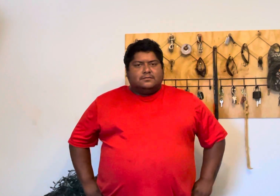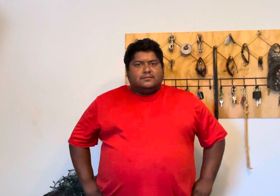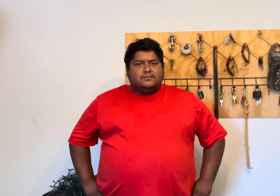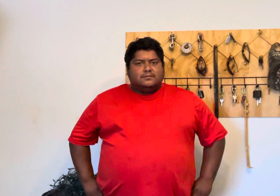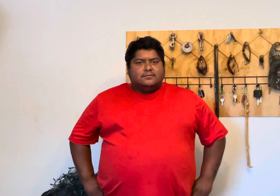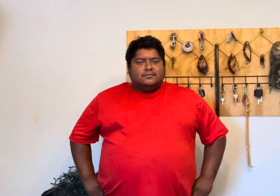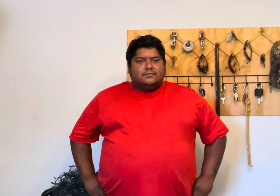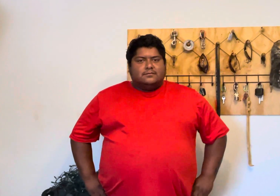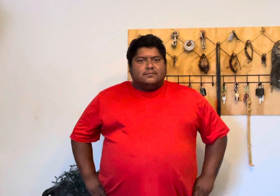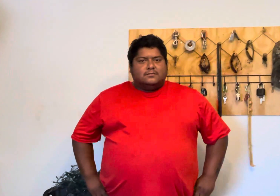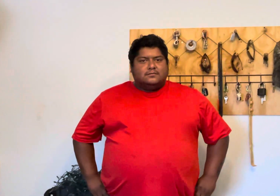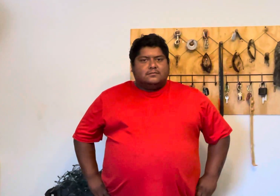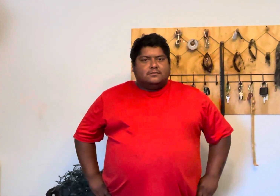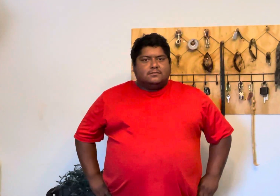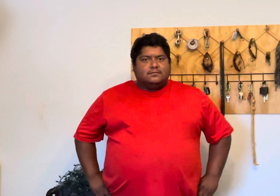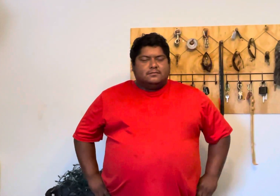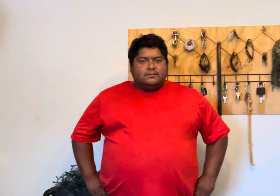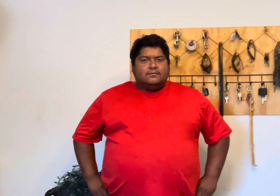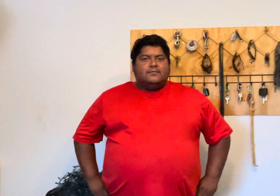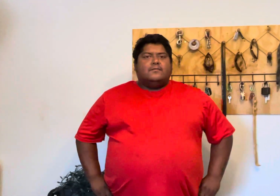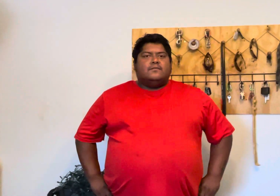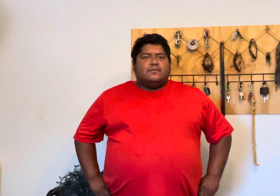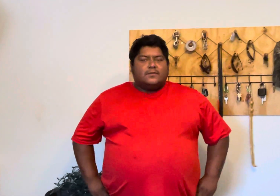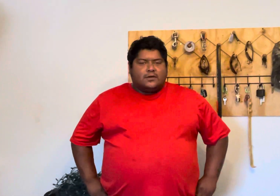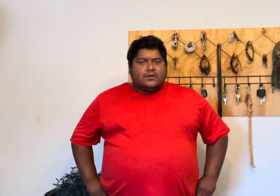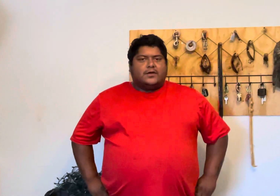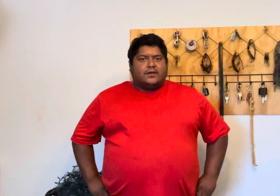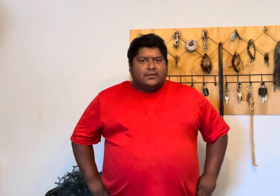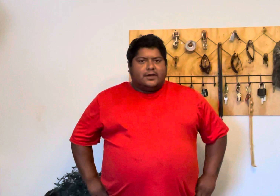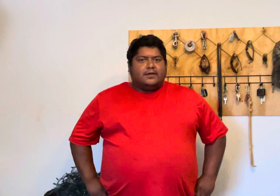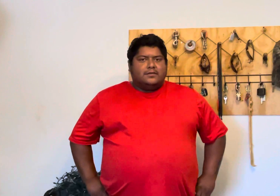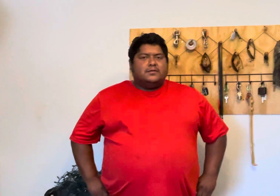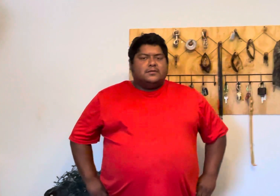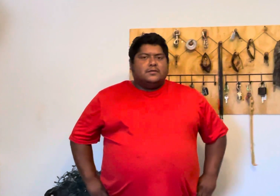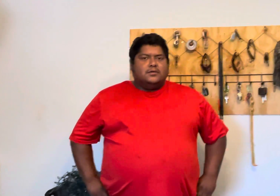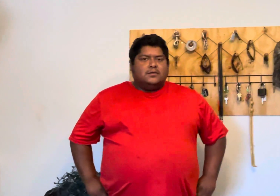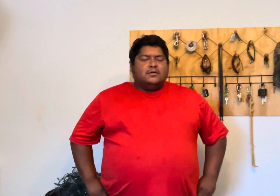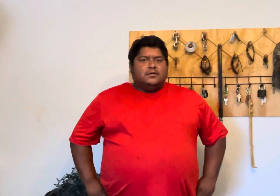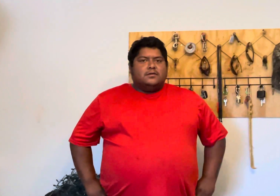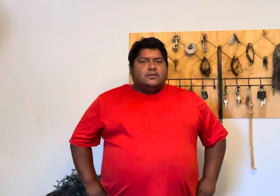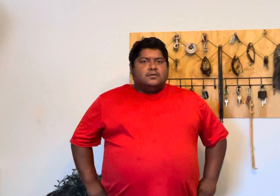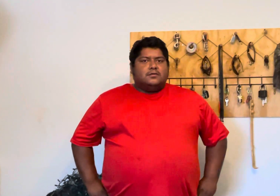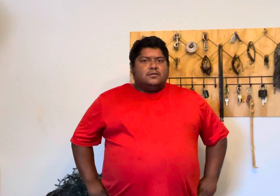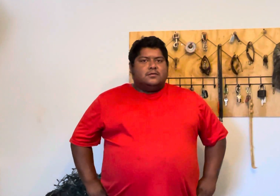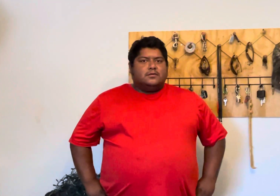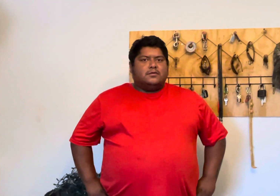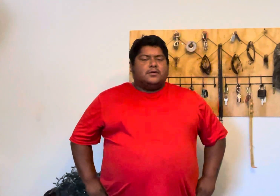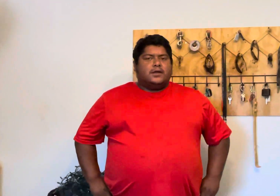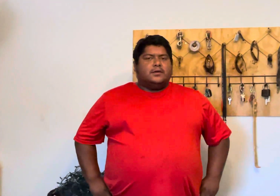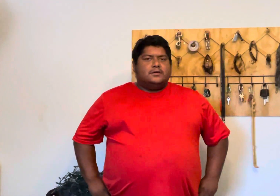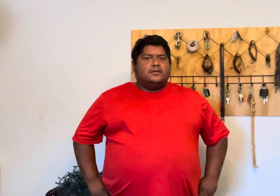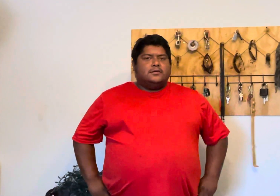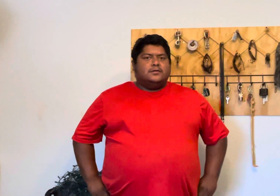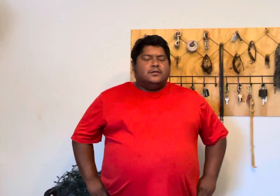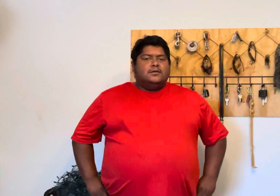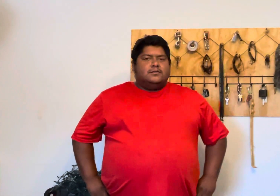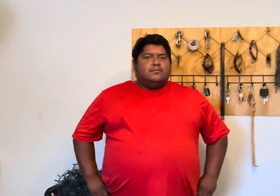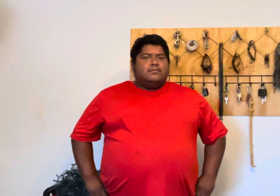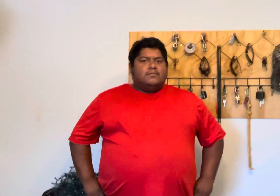it's kind of like a flywheel it stores up that energy correct right and so basically it has more energy once you hit it and then i think